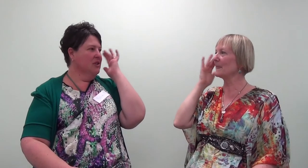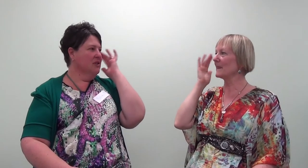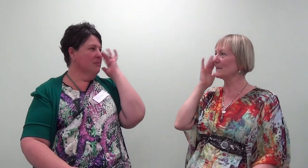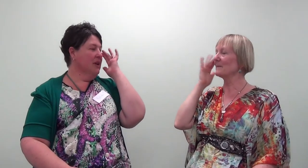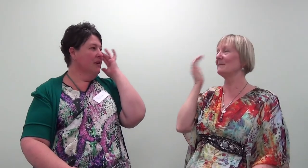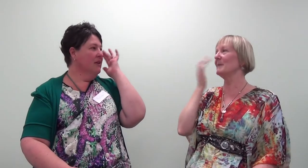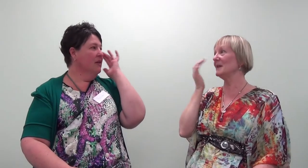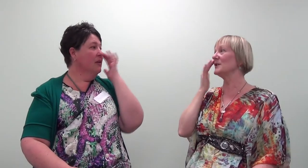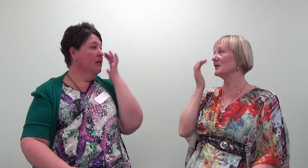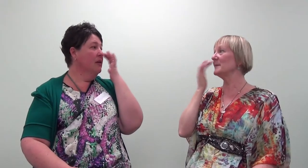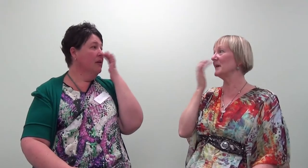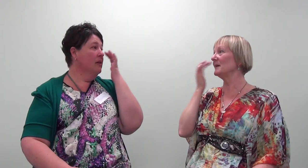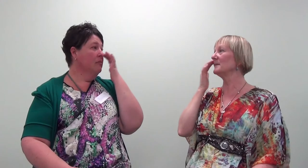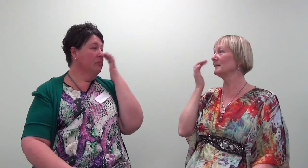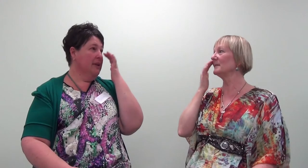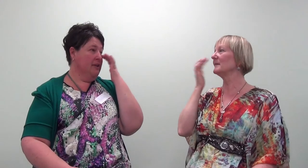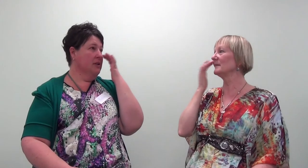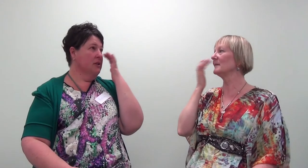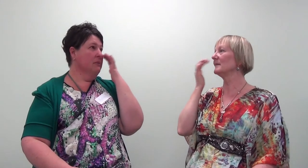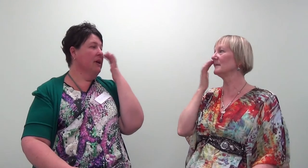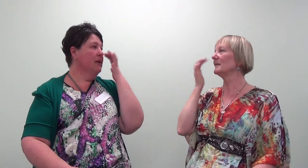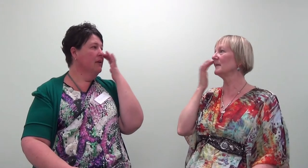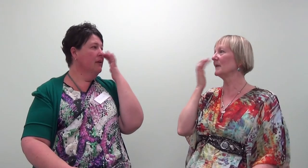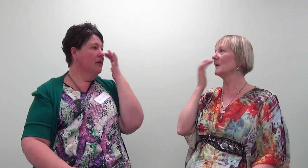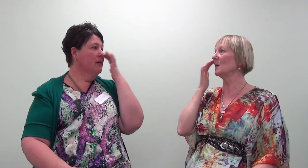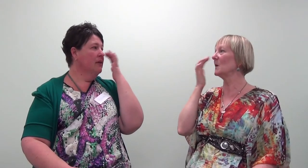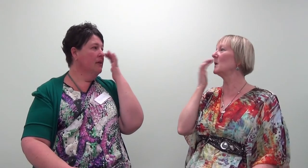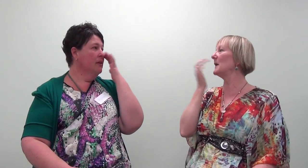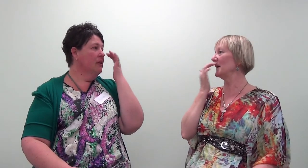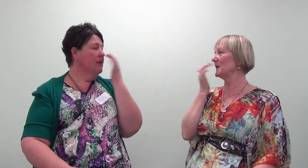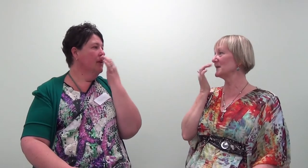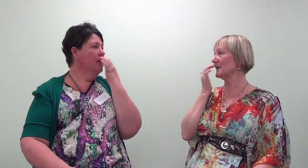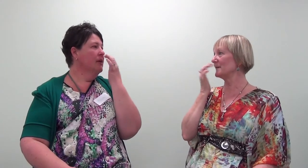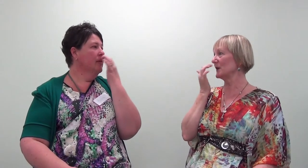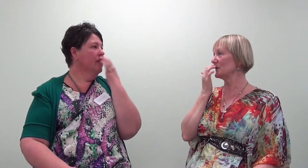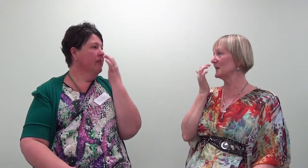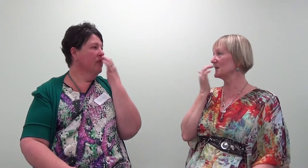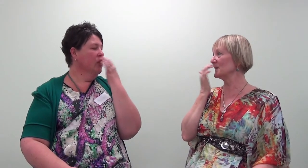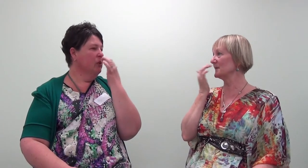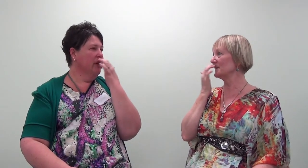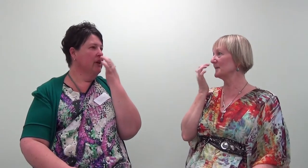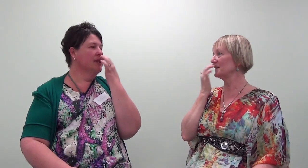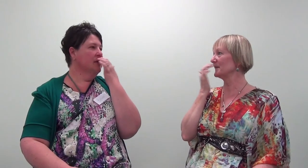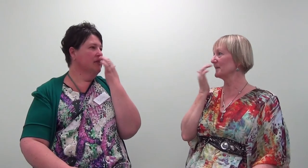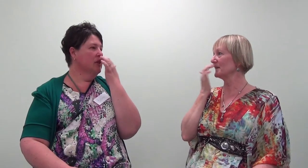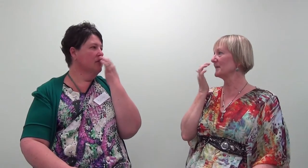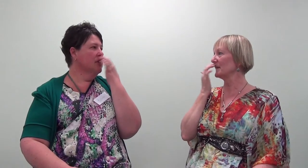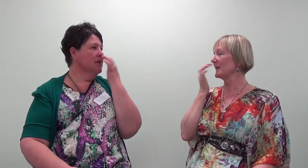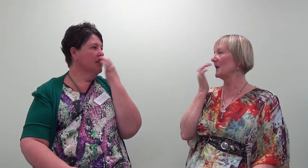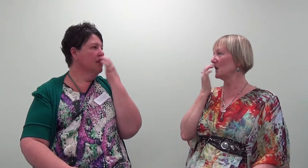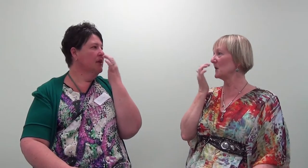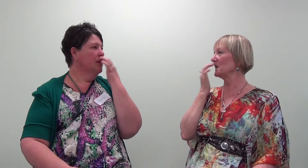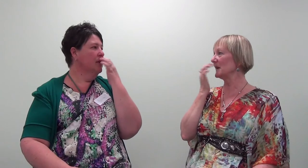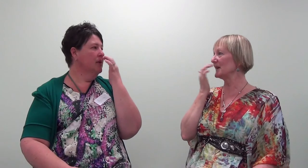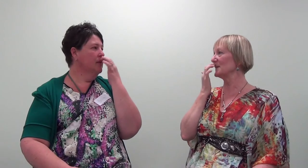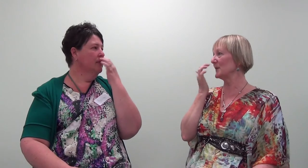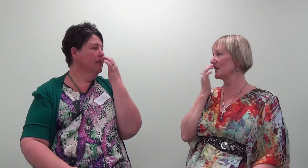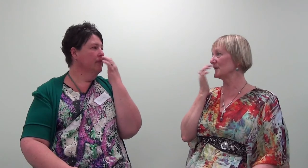judging me me judging me nature all my own self judgments all my own self judgments I want to release and process